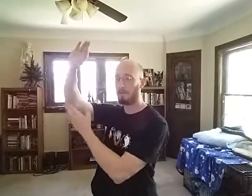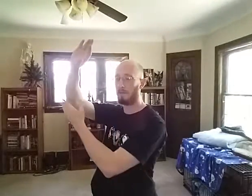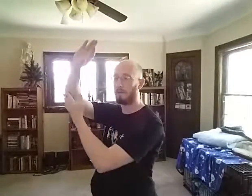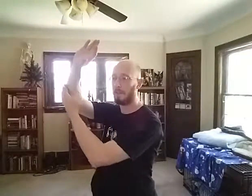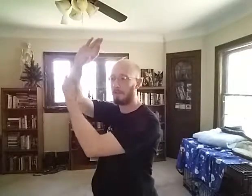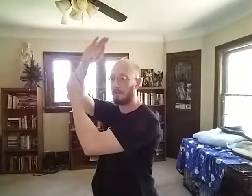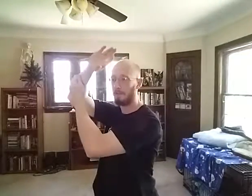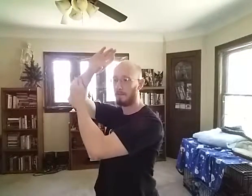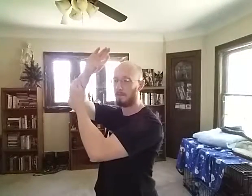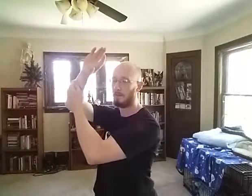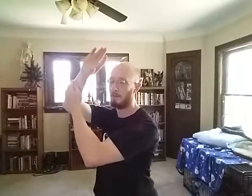still get